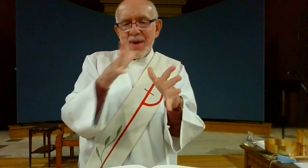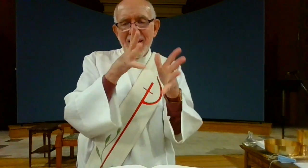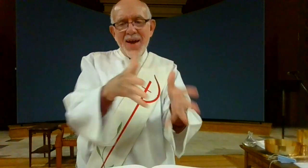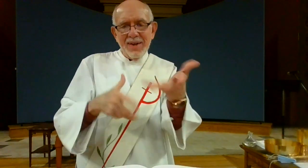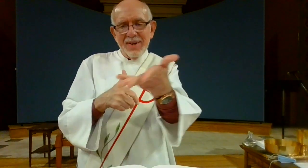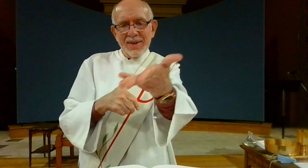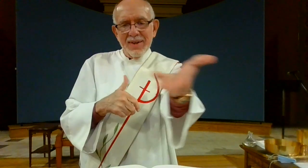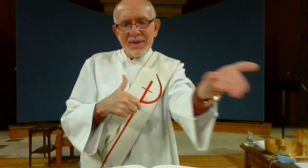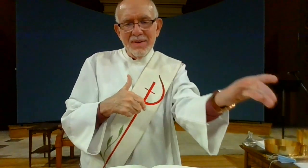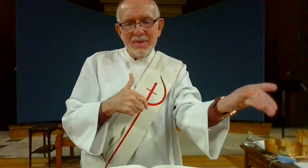hated them